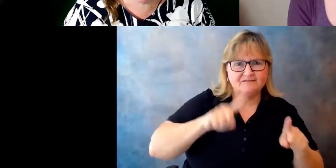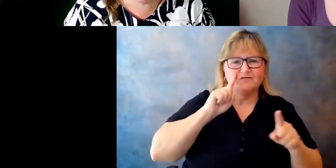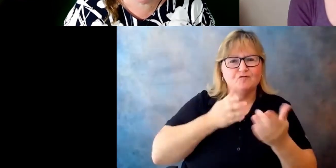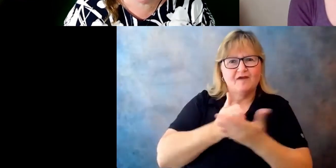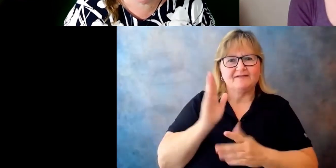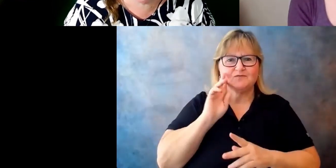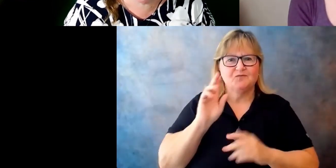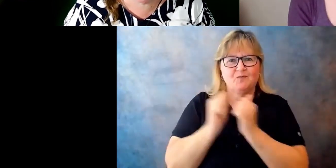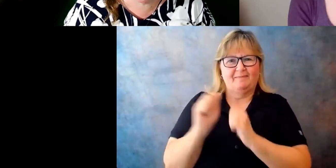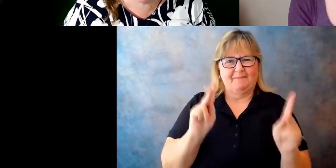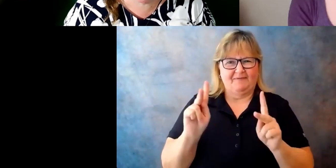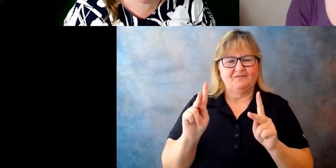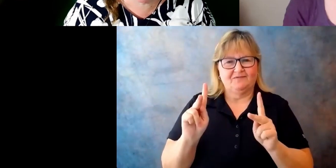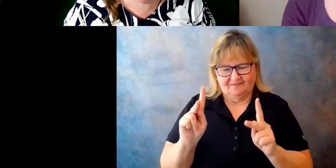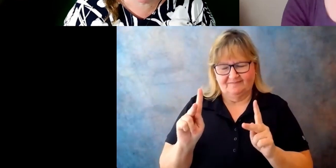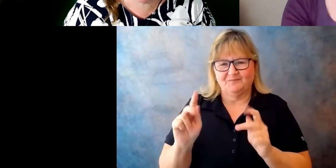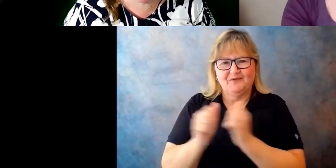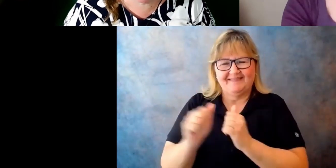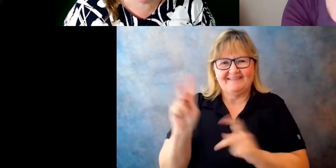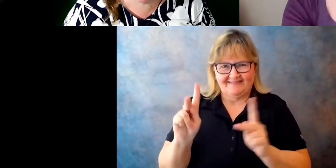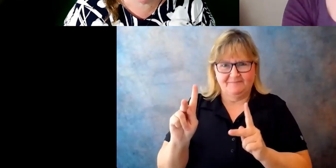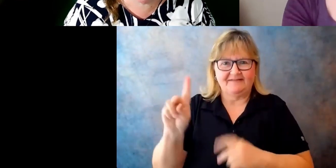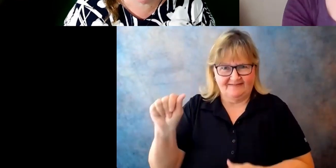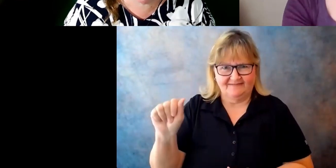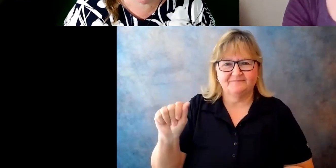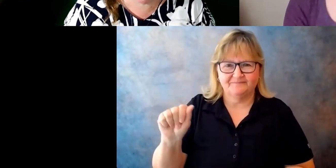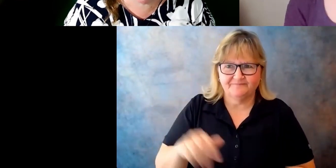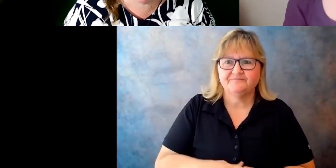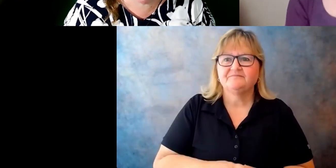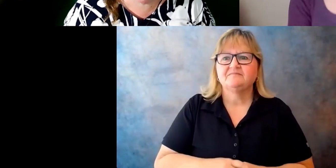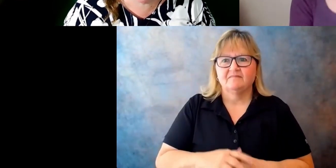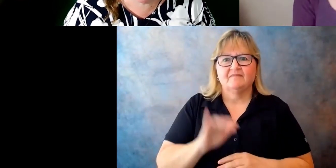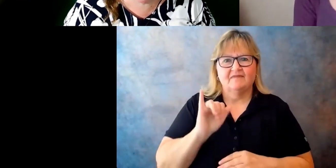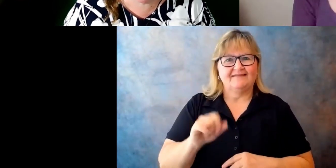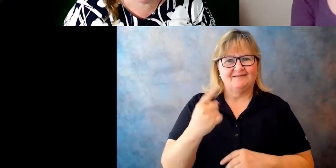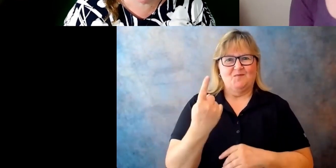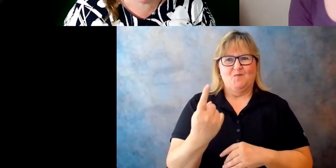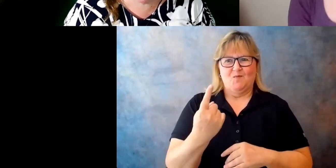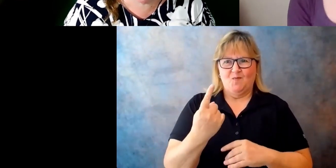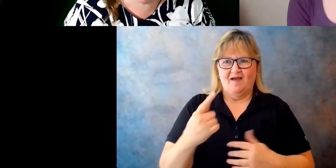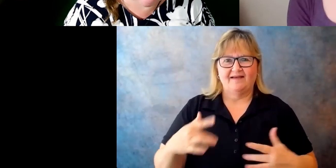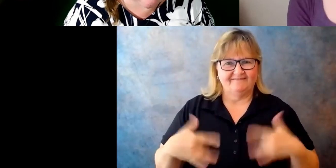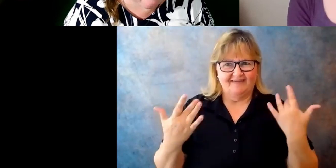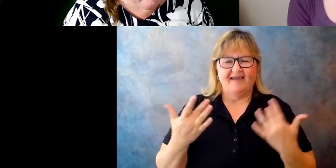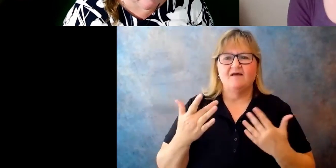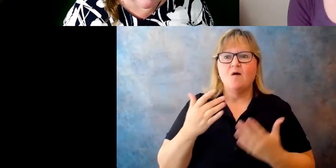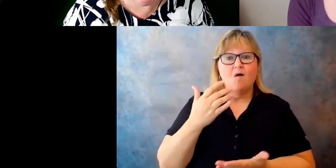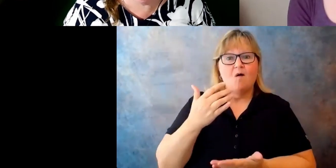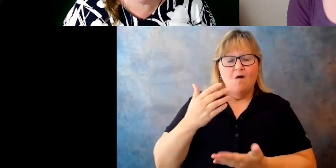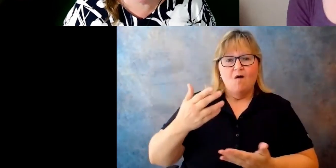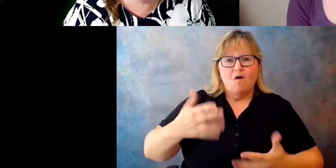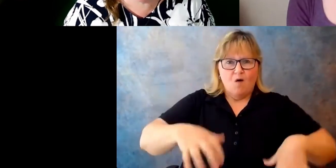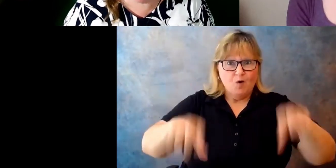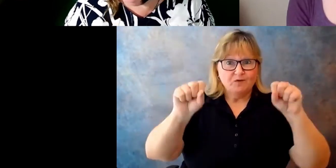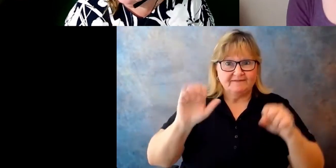addressing the human rights for persons with disabilities. The Ability Event is hosted by the Rehabilitation Studies Programs